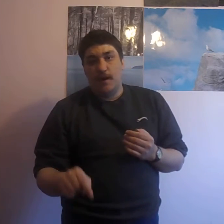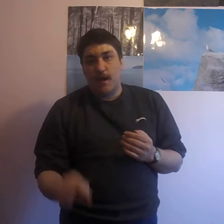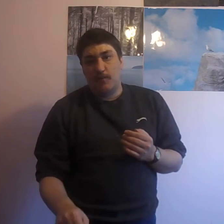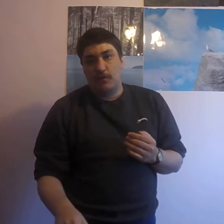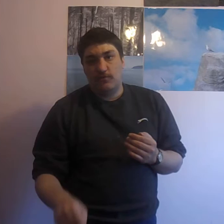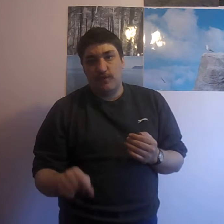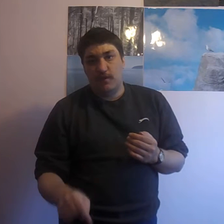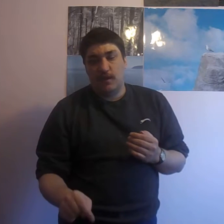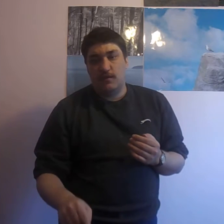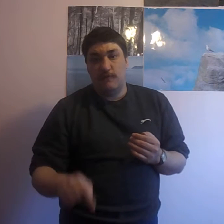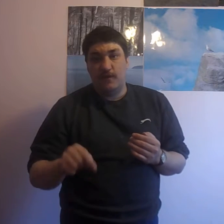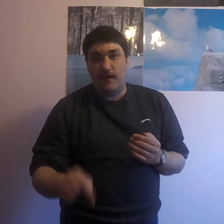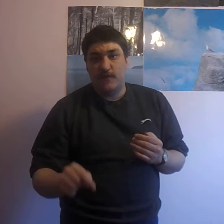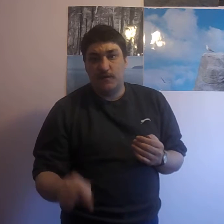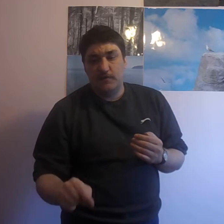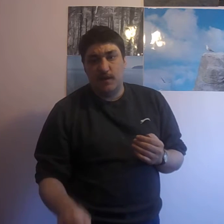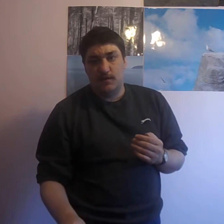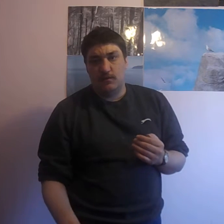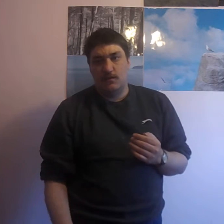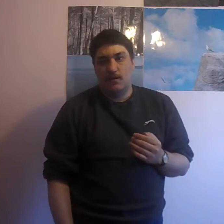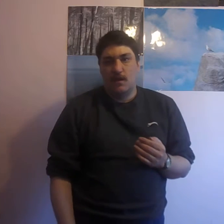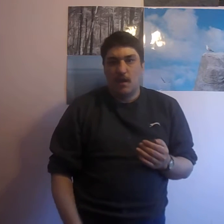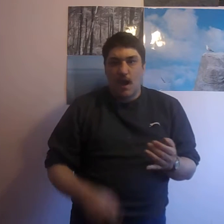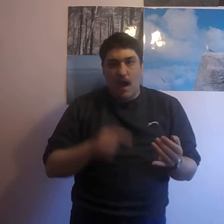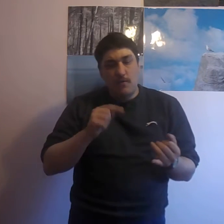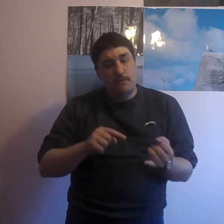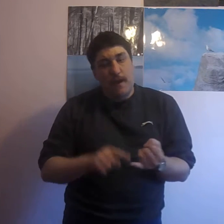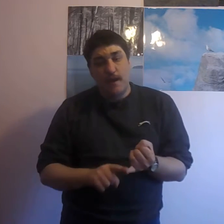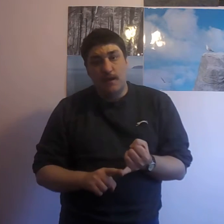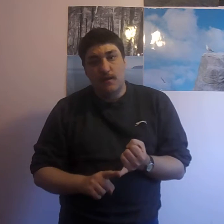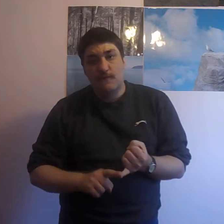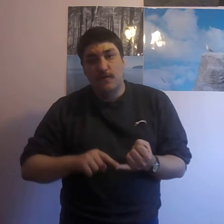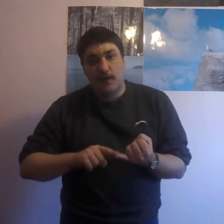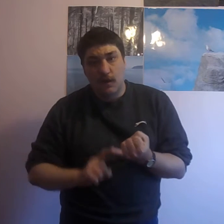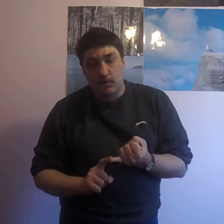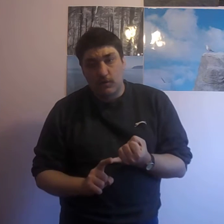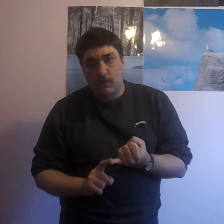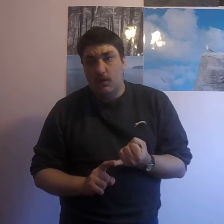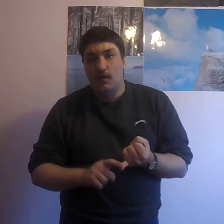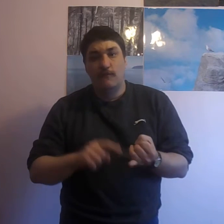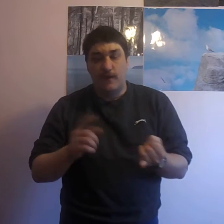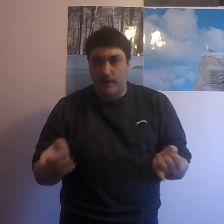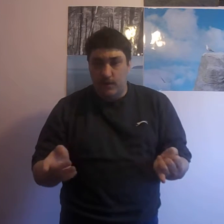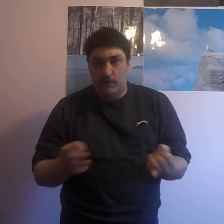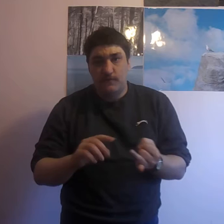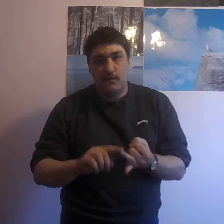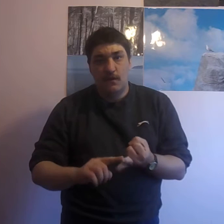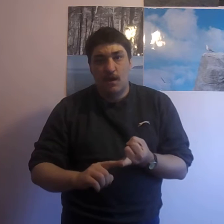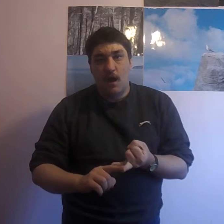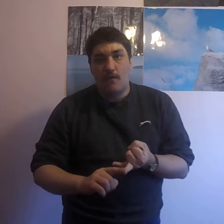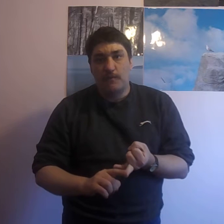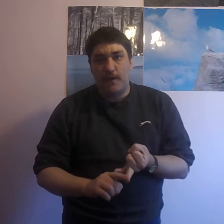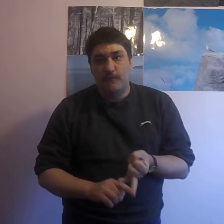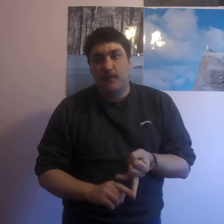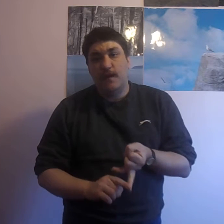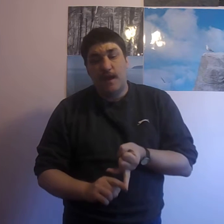Xbox 360 for that very reason. I was paying for the console, fair enough. I was paying for the games,